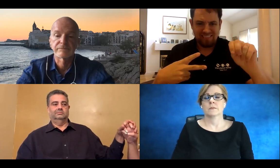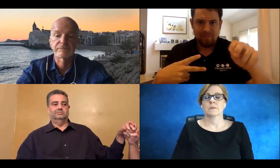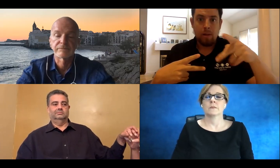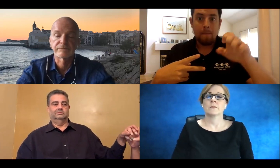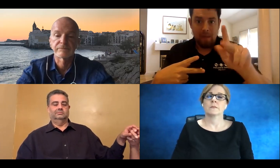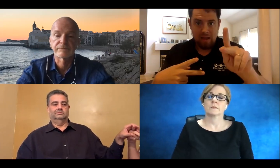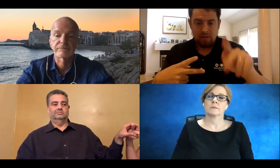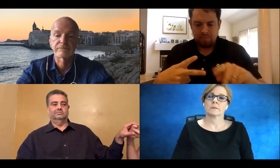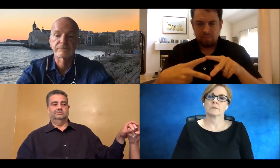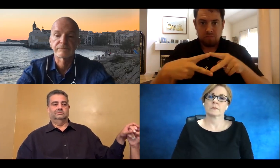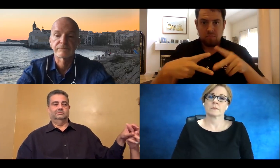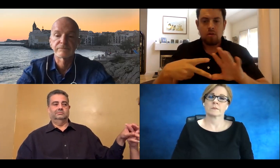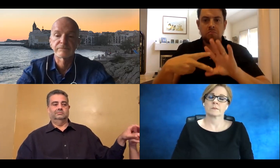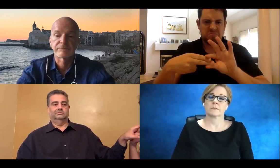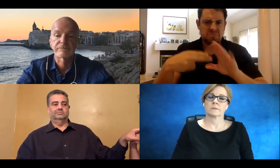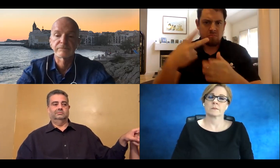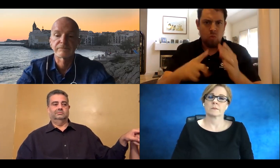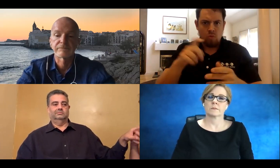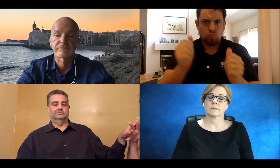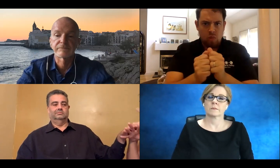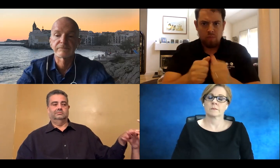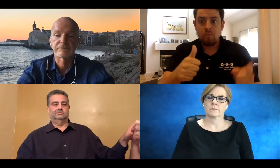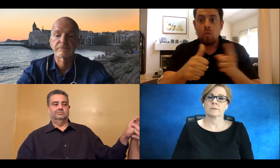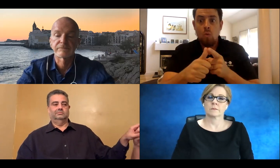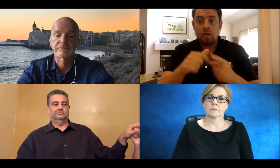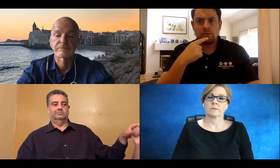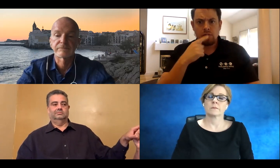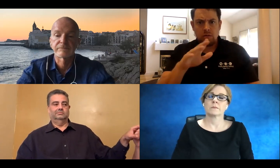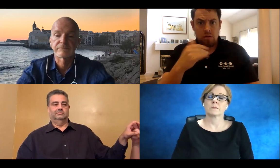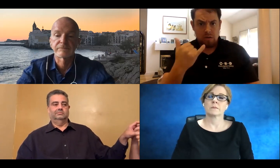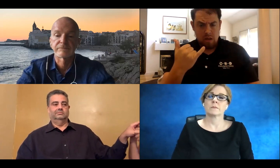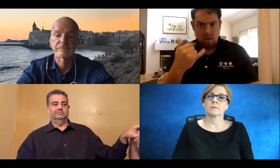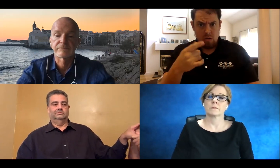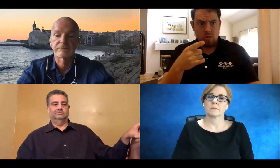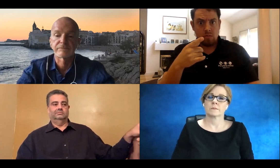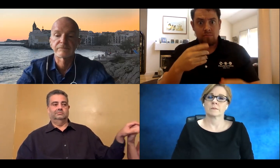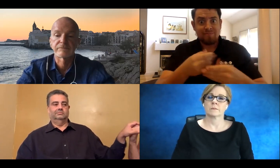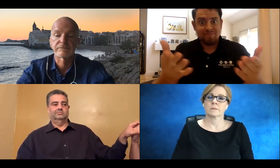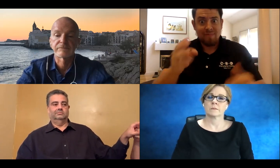Actually, the first one is from Savannah. The second one is from Steve Peck, but I'm going to put them together because they're related.